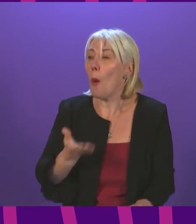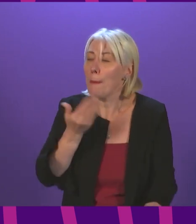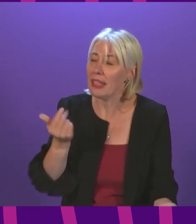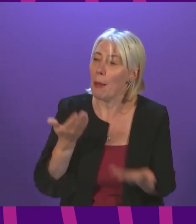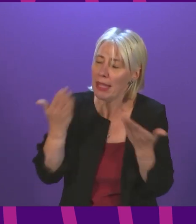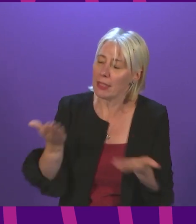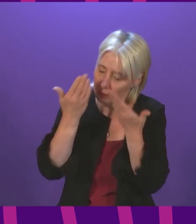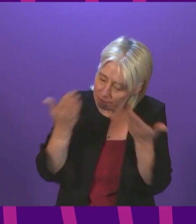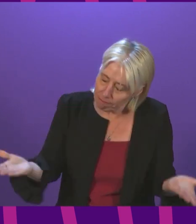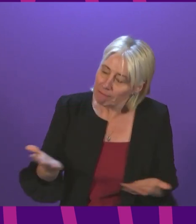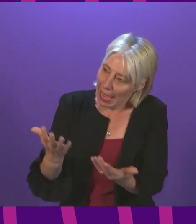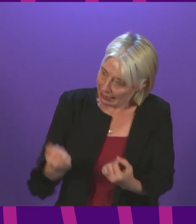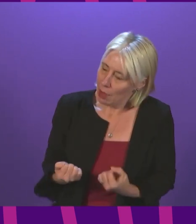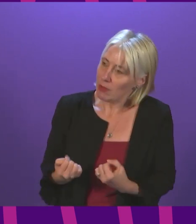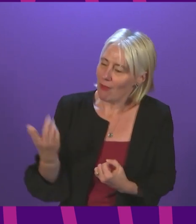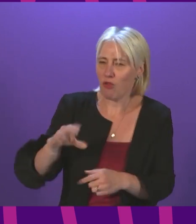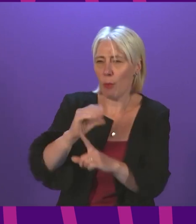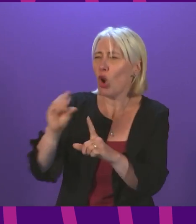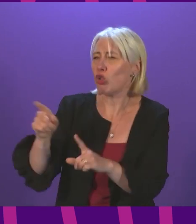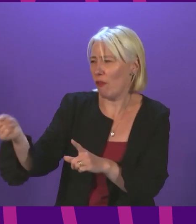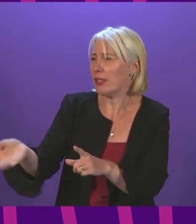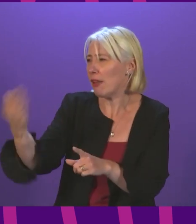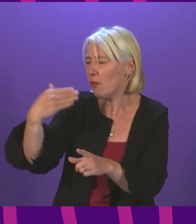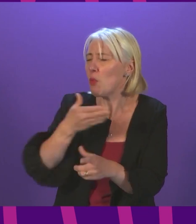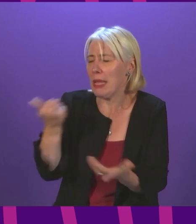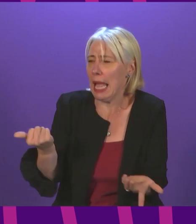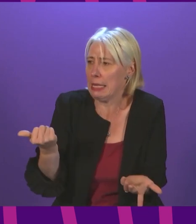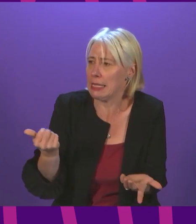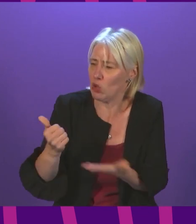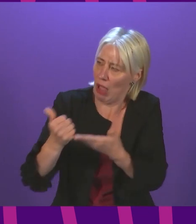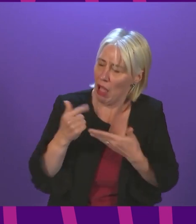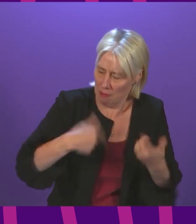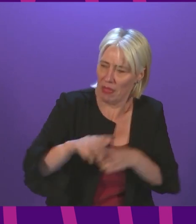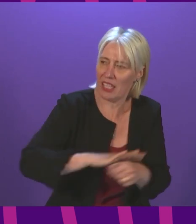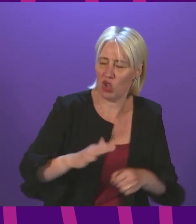humility on these matters from the conservative benches would go a long long way